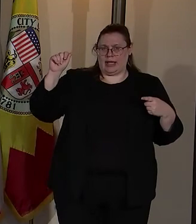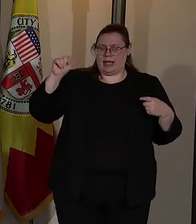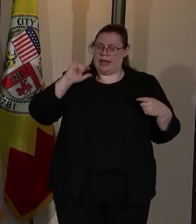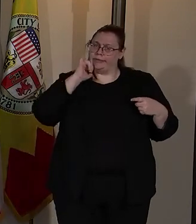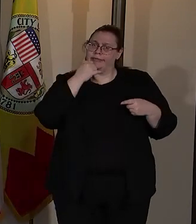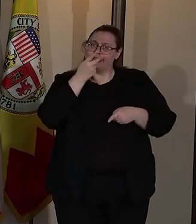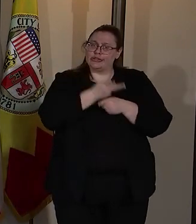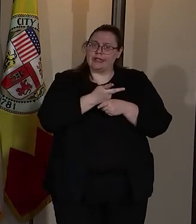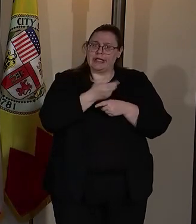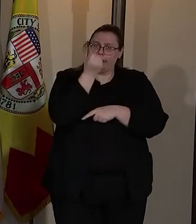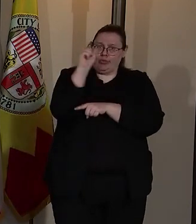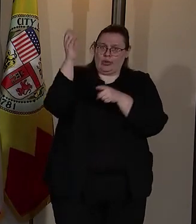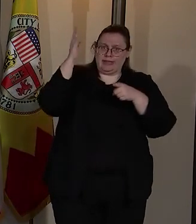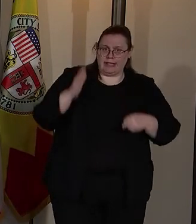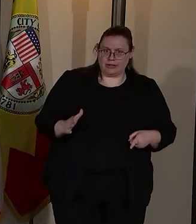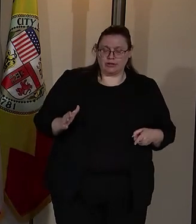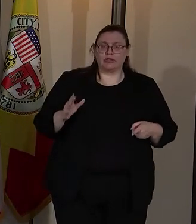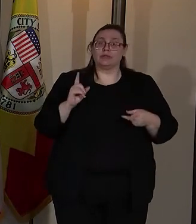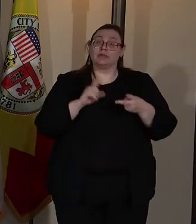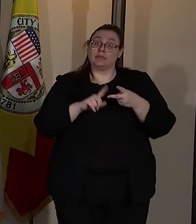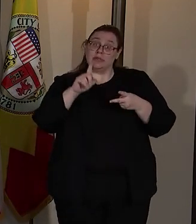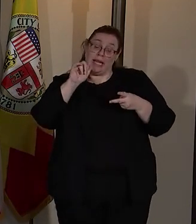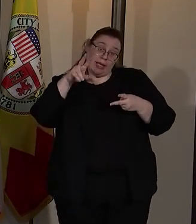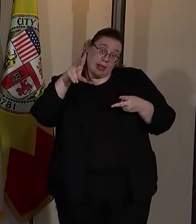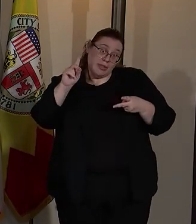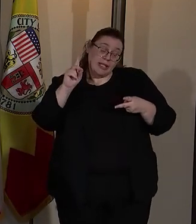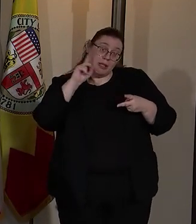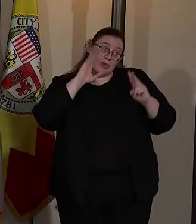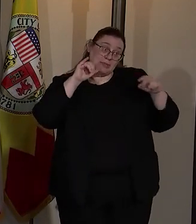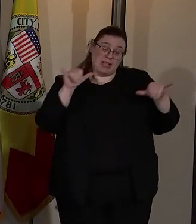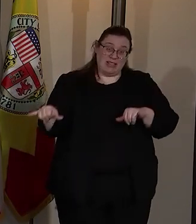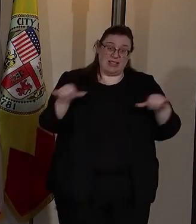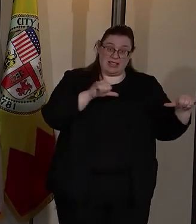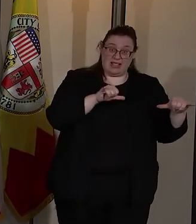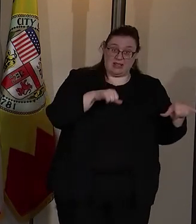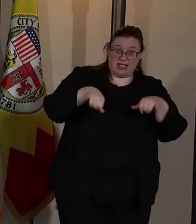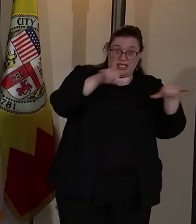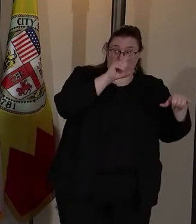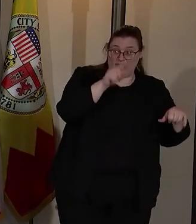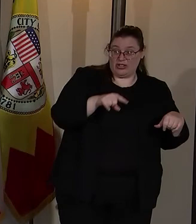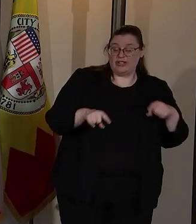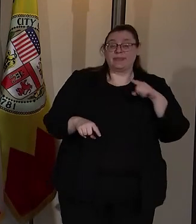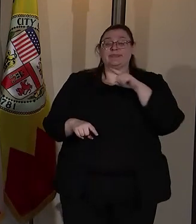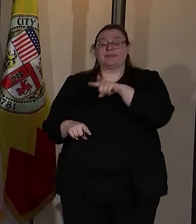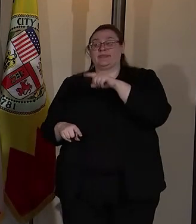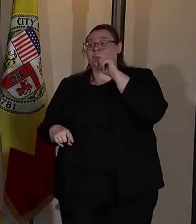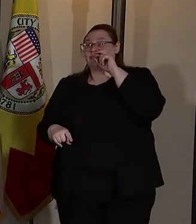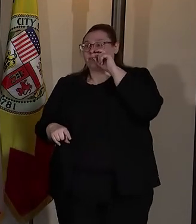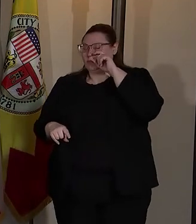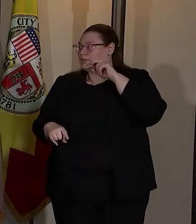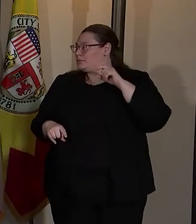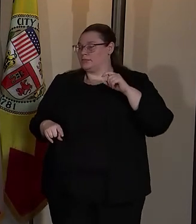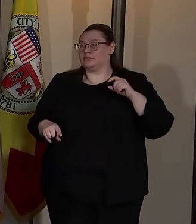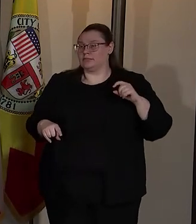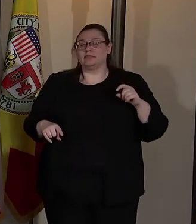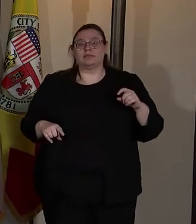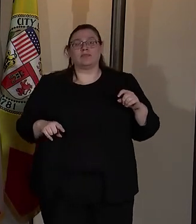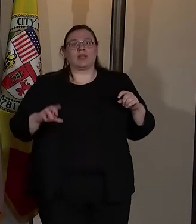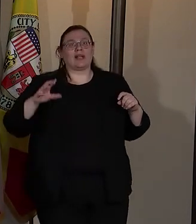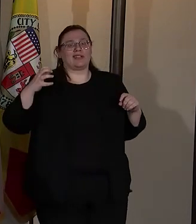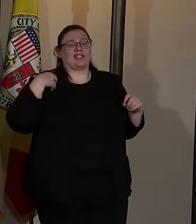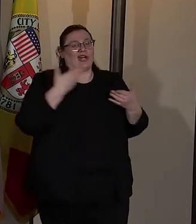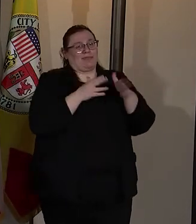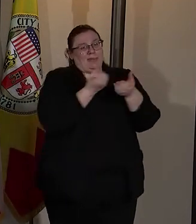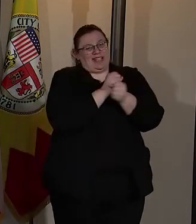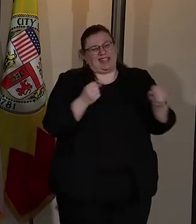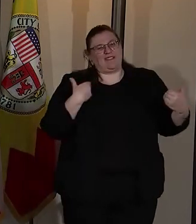protesters and will LAPD be held to those same standards? So, in fairness to the chair of public safety, I want